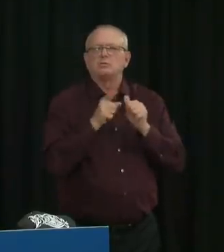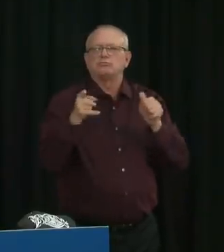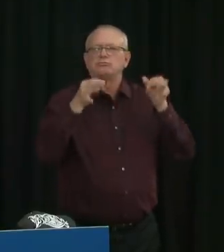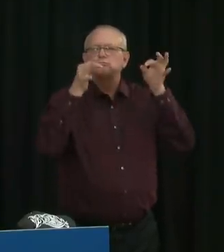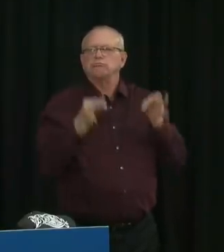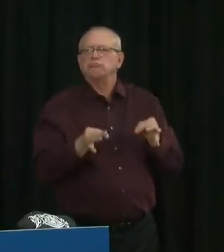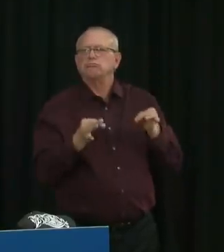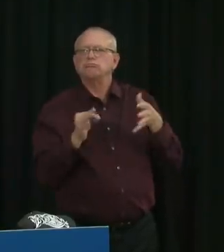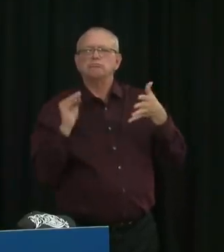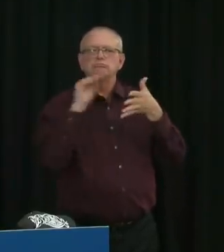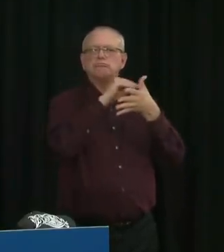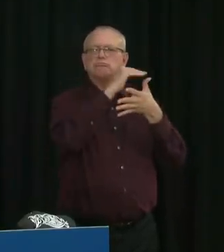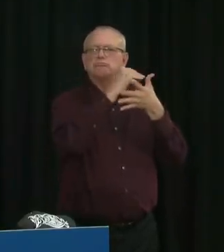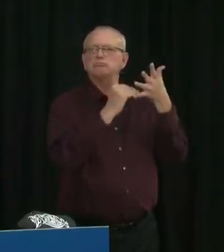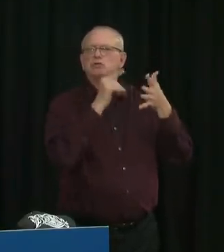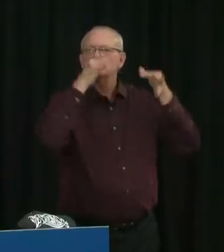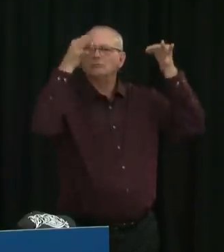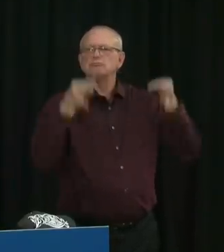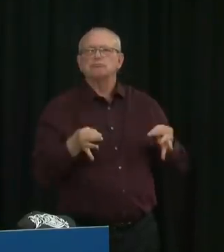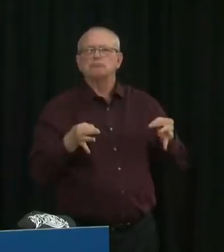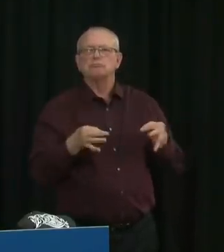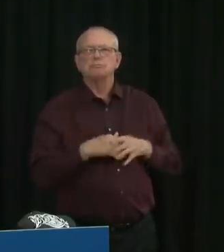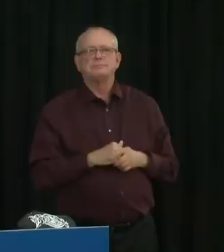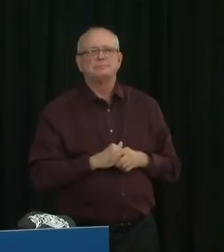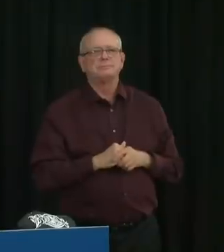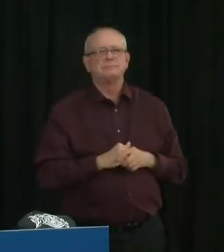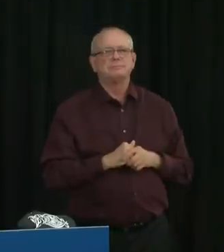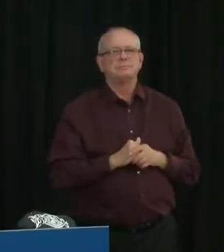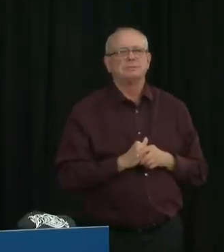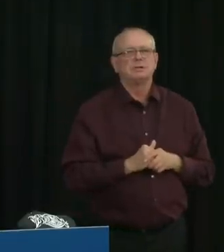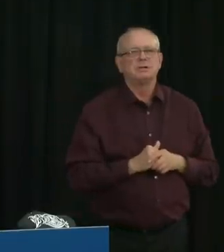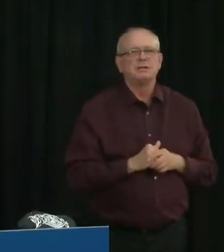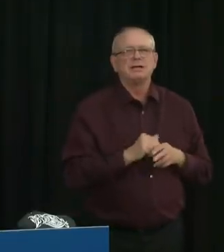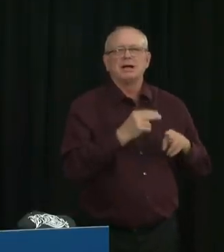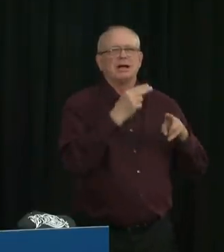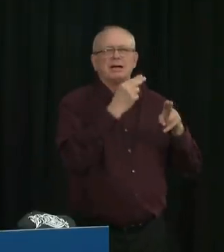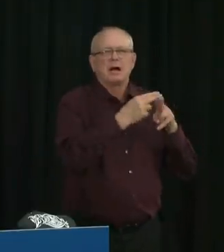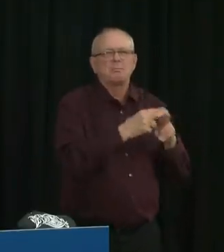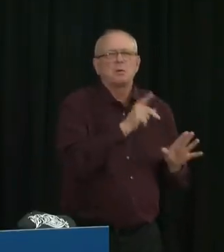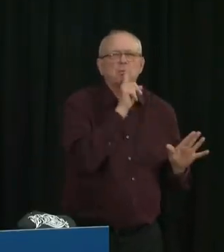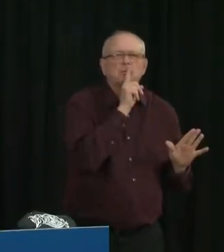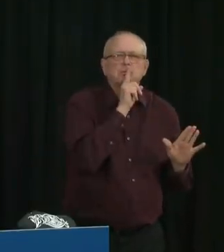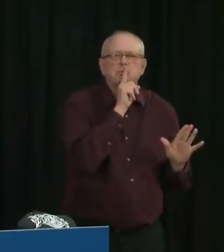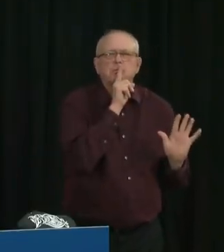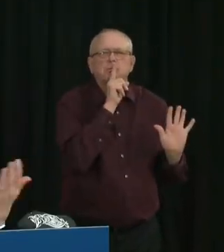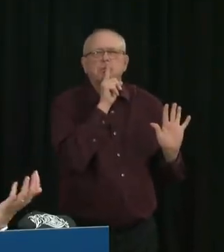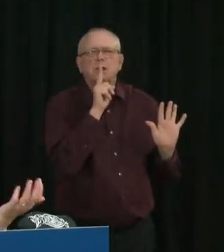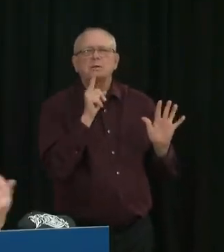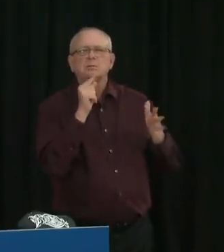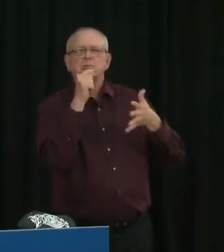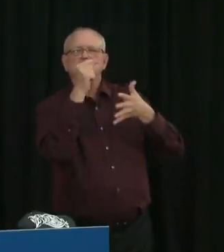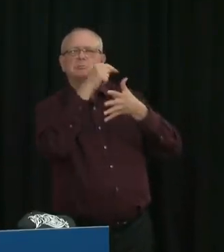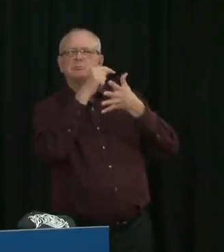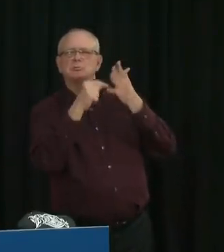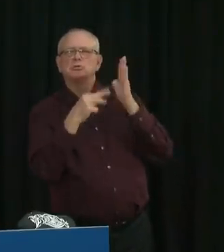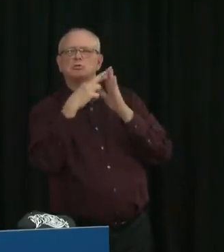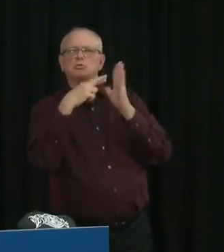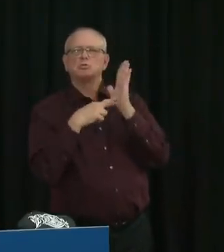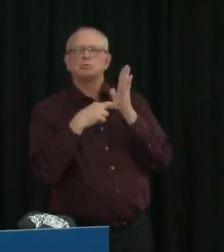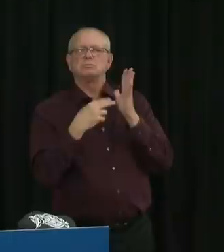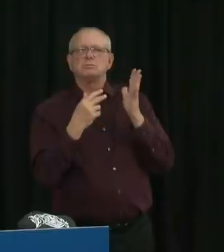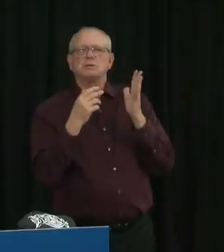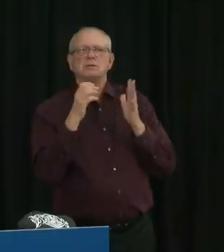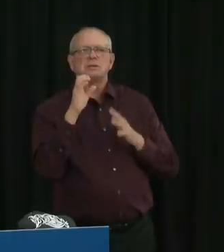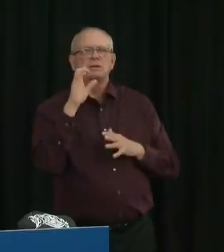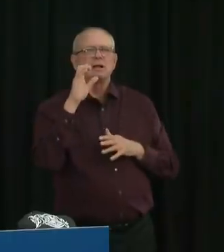The list was a list of criteria rather than a list of names. And the decision was made by Cabinet very early in the